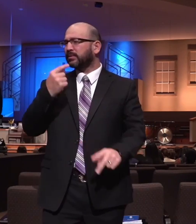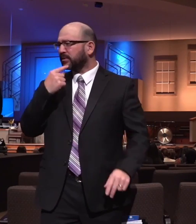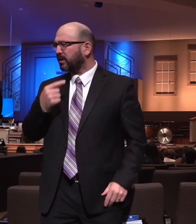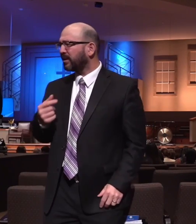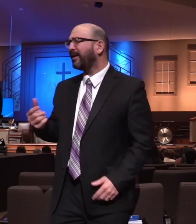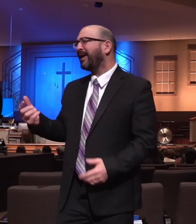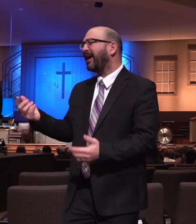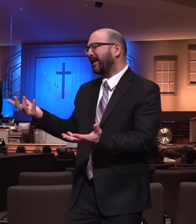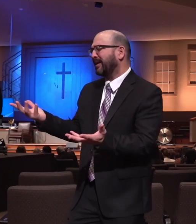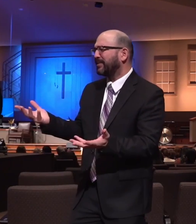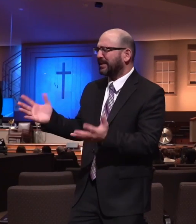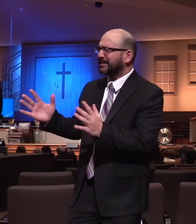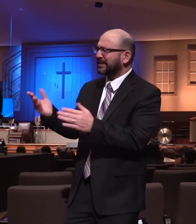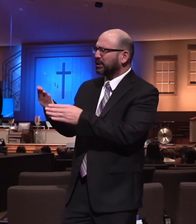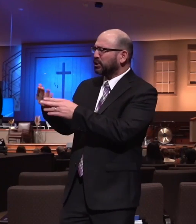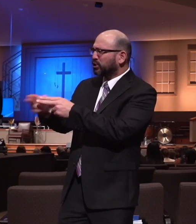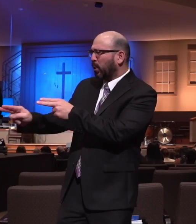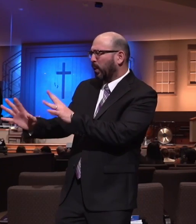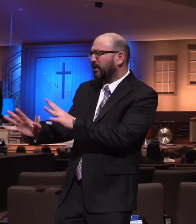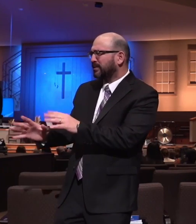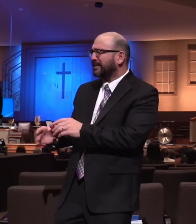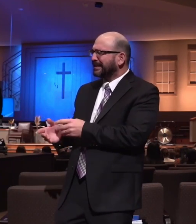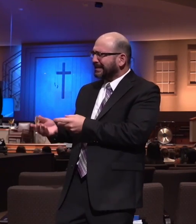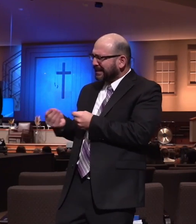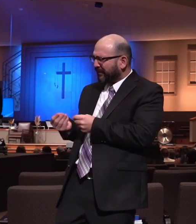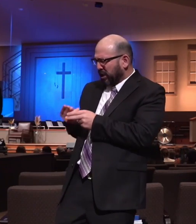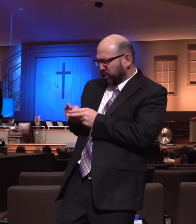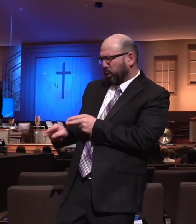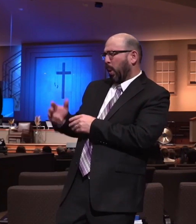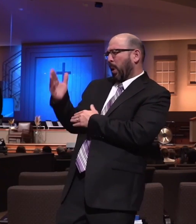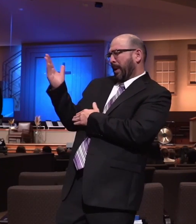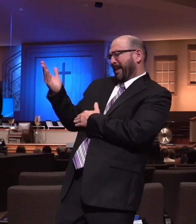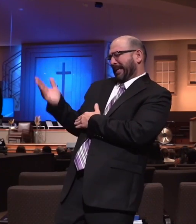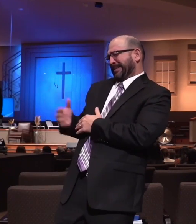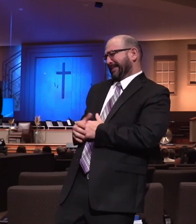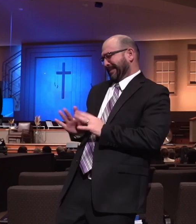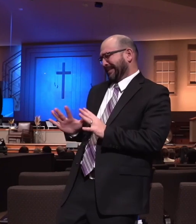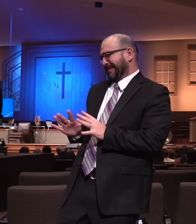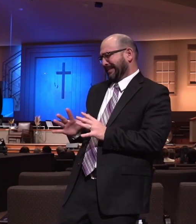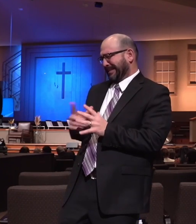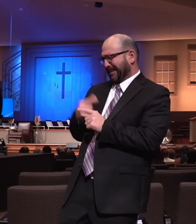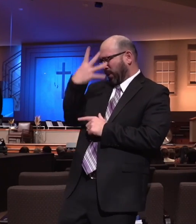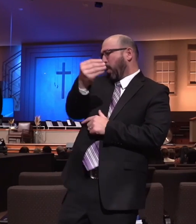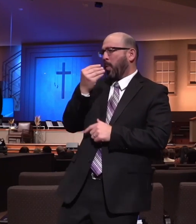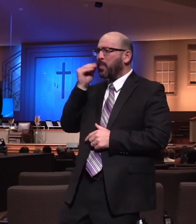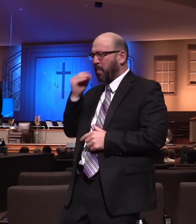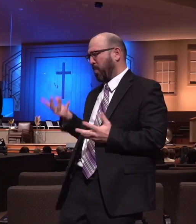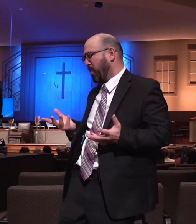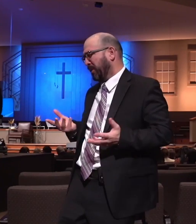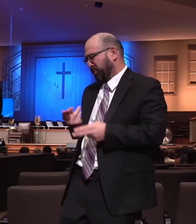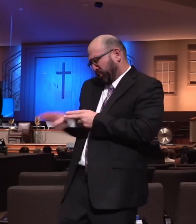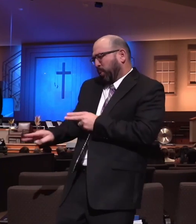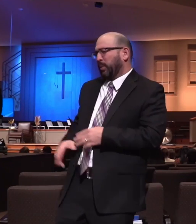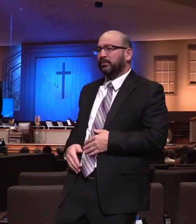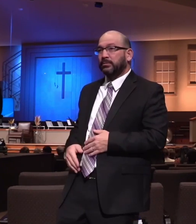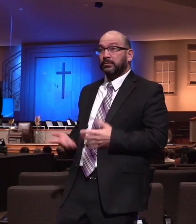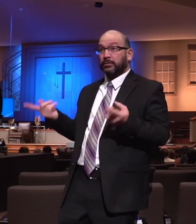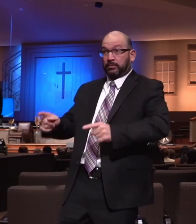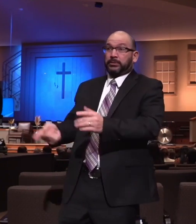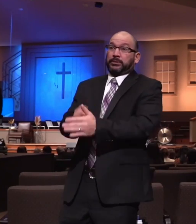give us the, the CliffsNotes version and, and we'll be on our way. And that happens. But I